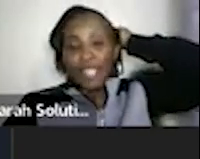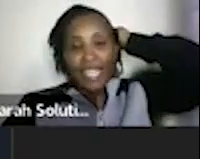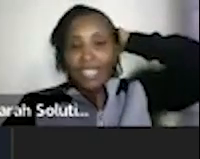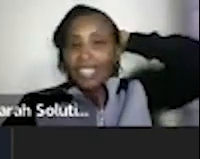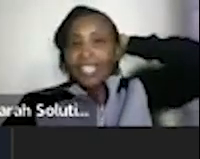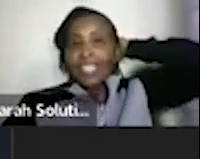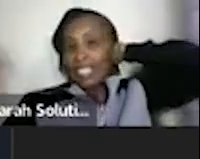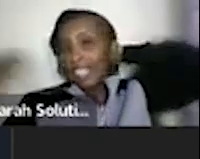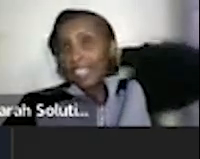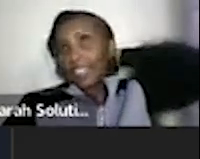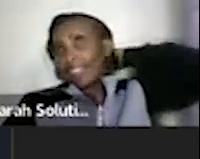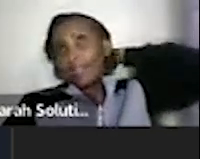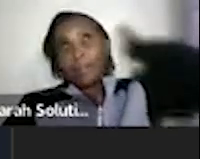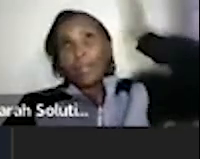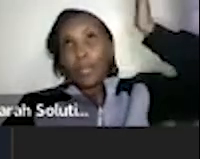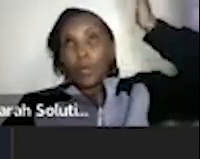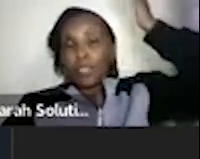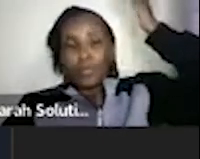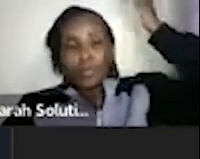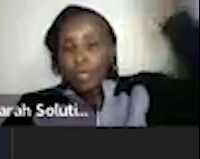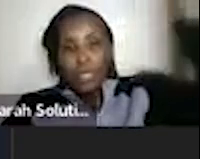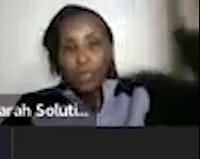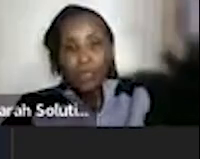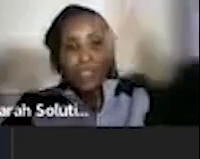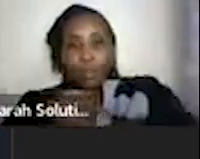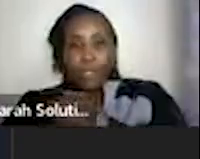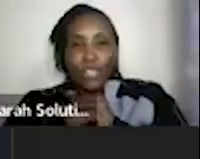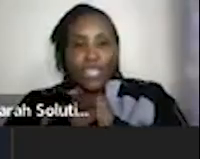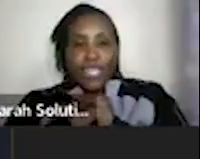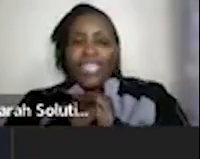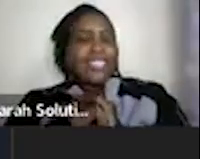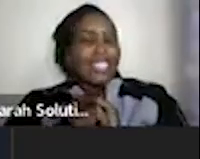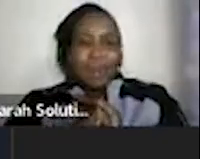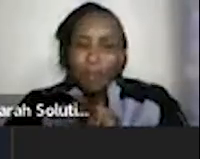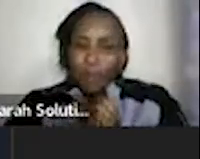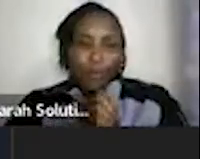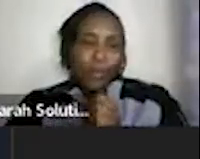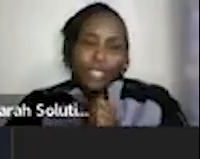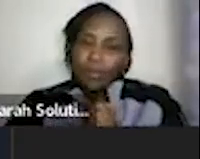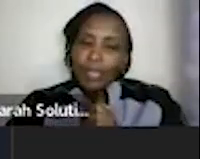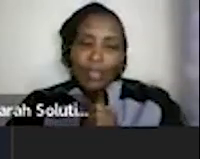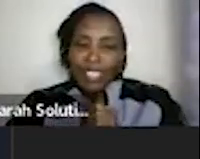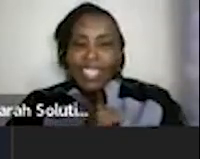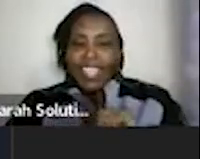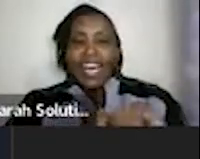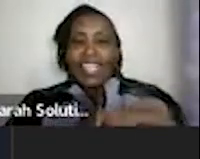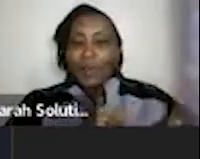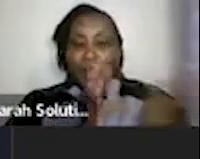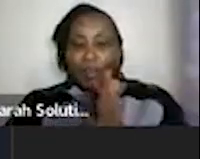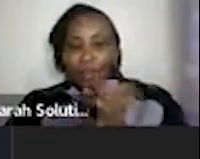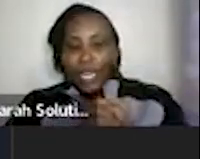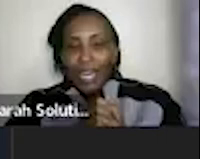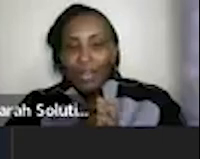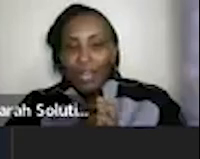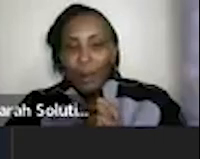river nile is like um like what 15 minutes boat boat ride it's such a beautiful place my god and then